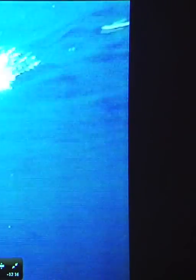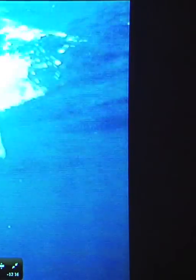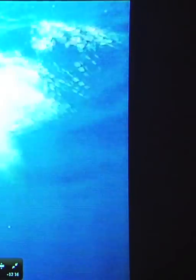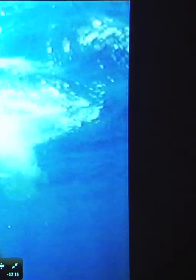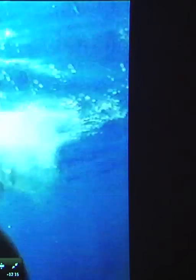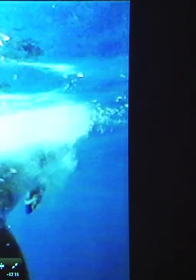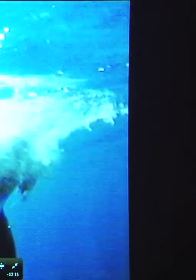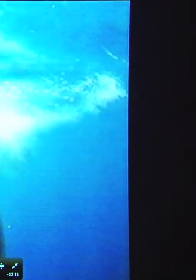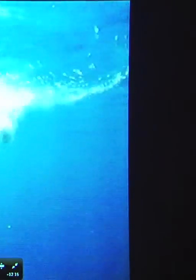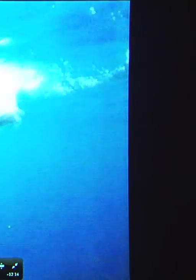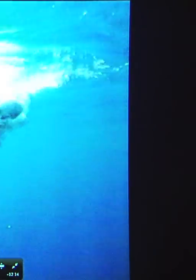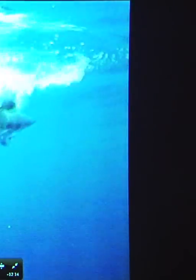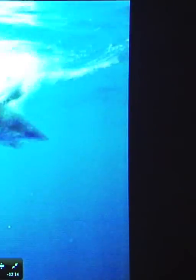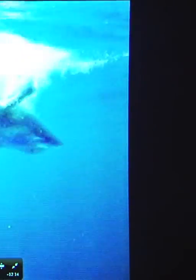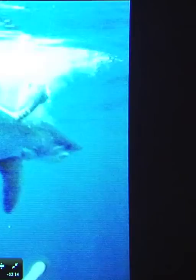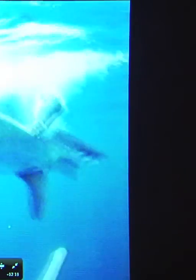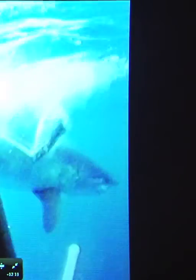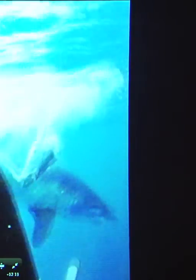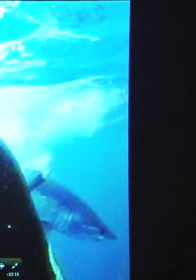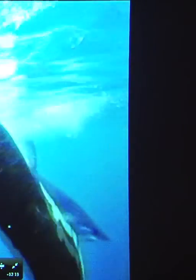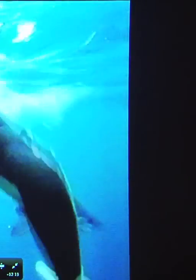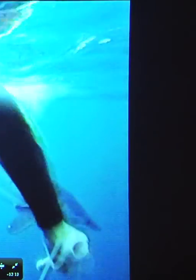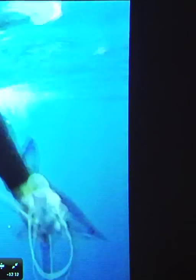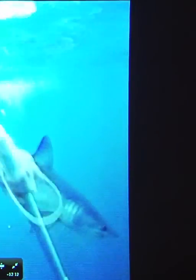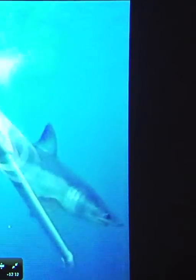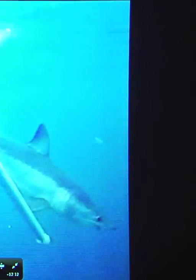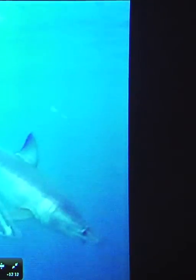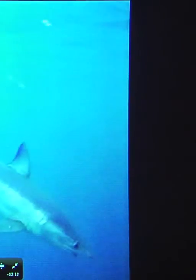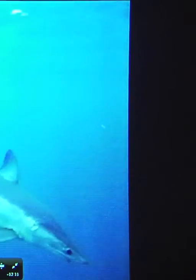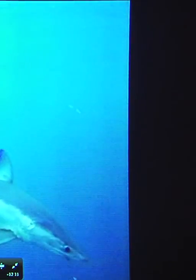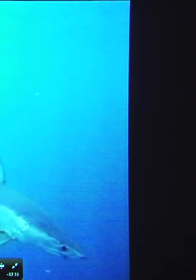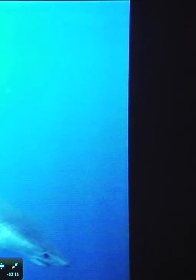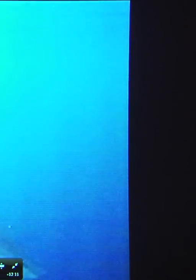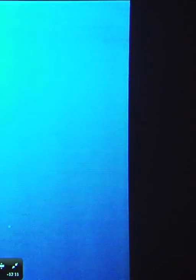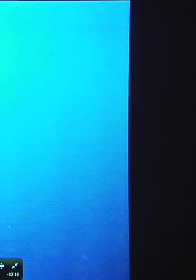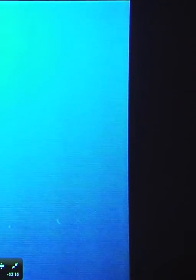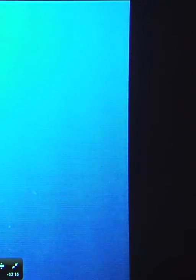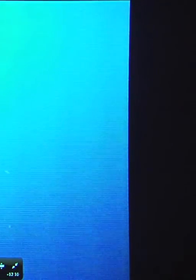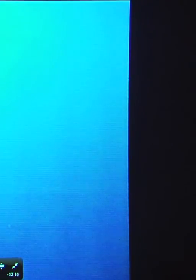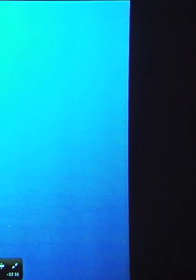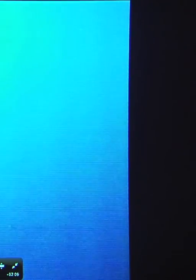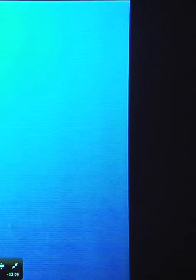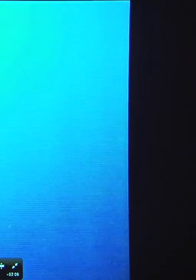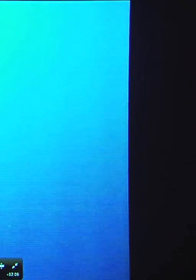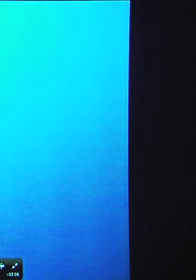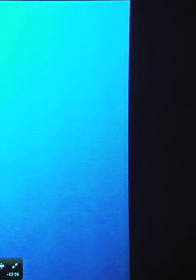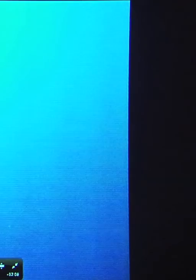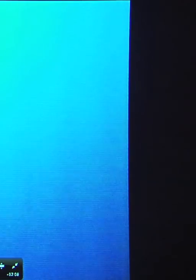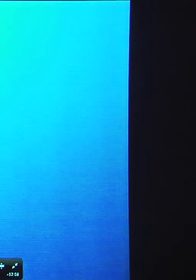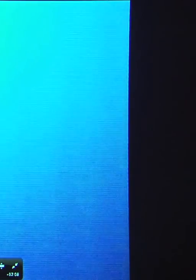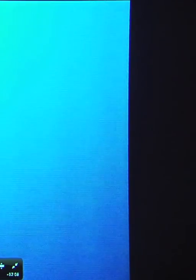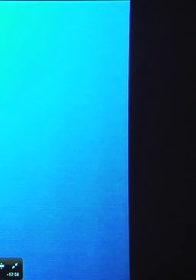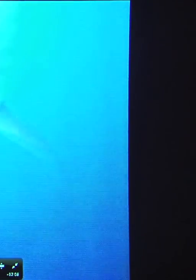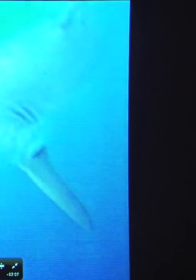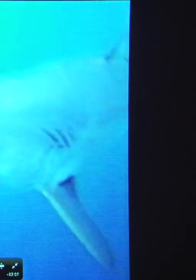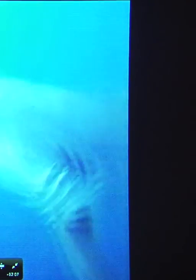of the head. As previously mentioned, white pointers have been documented blowing your eyes back during an attack. This